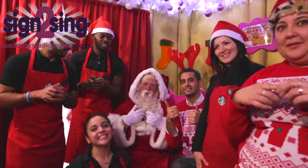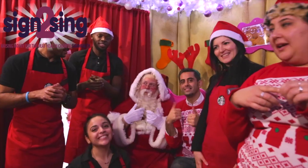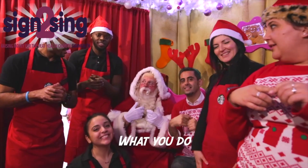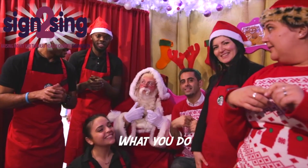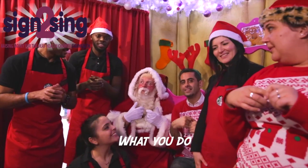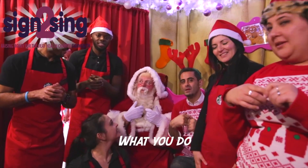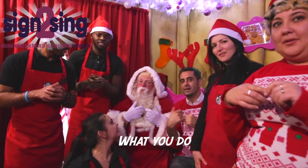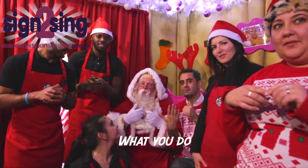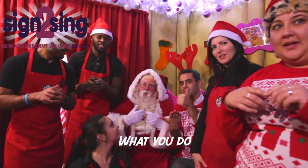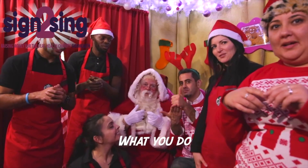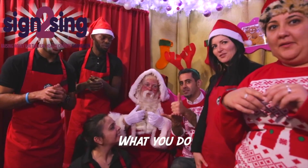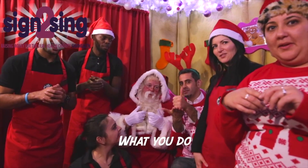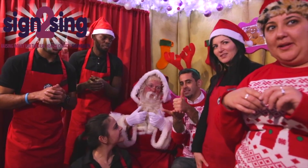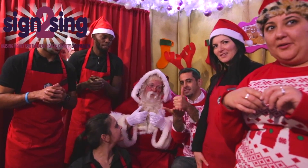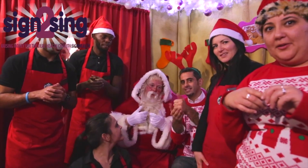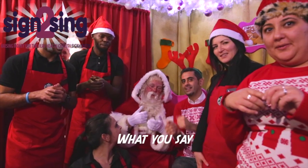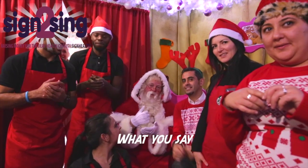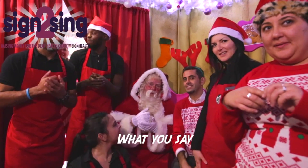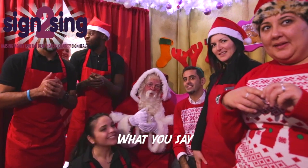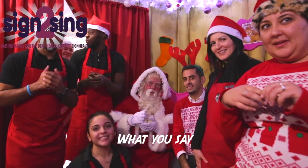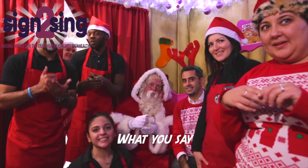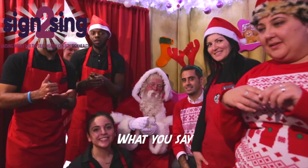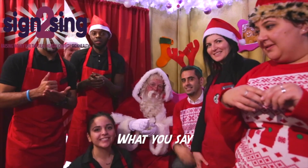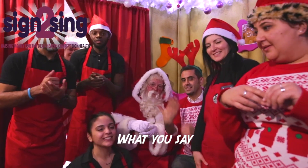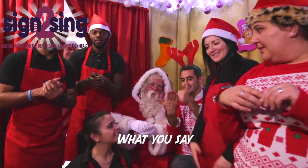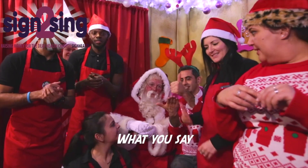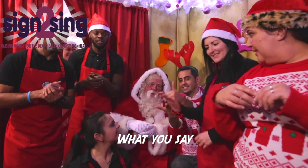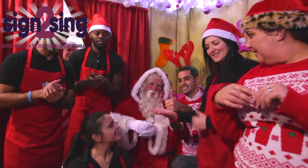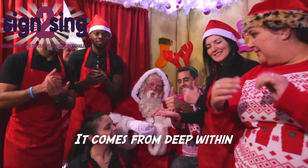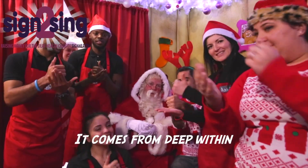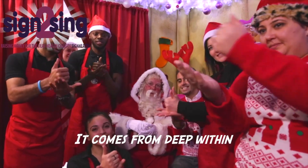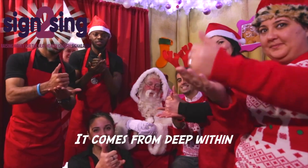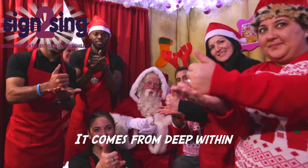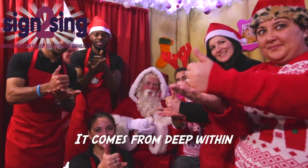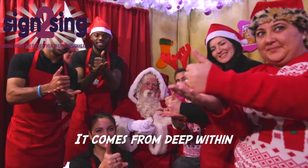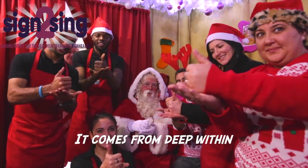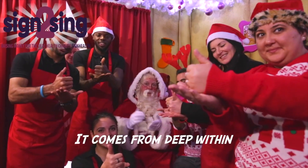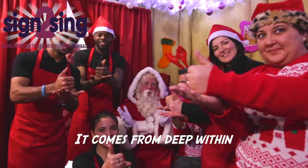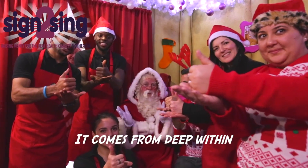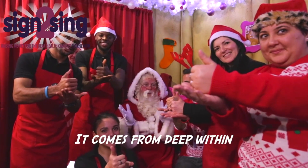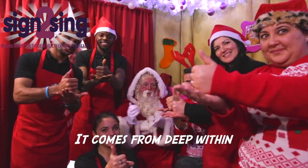What you do What you say It comes from deep within